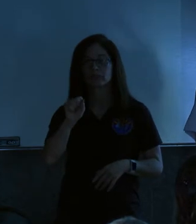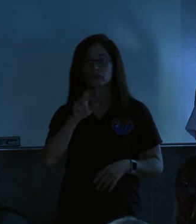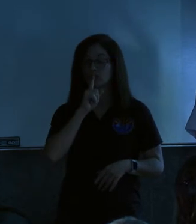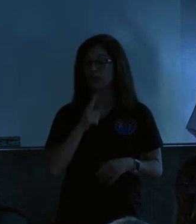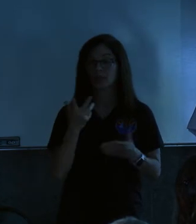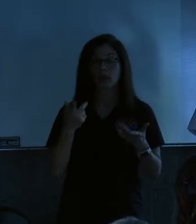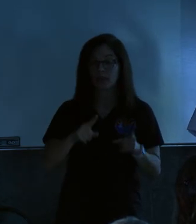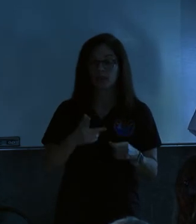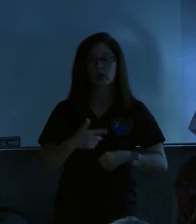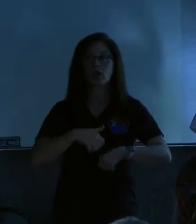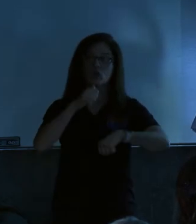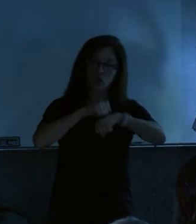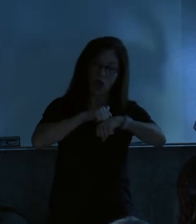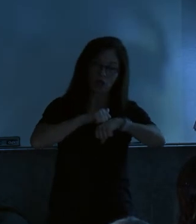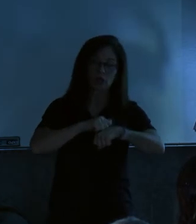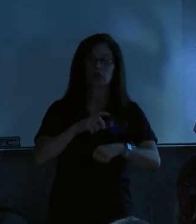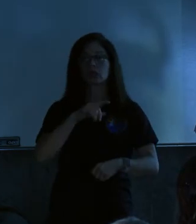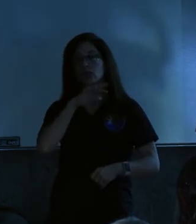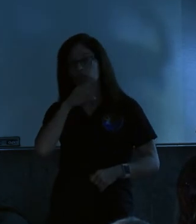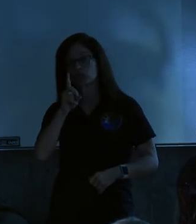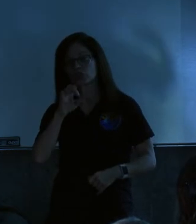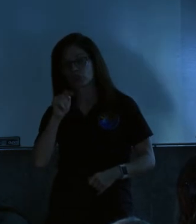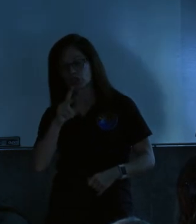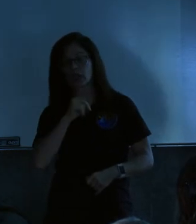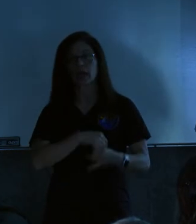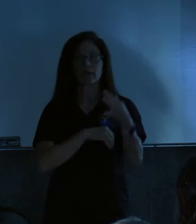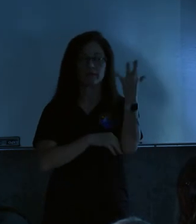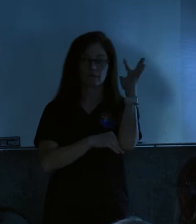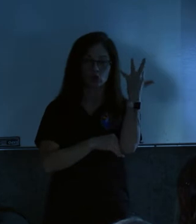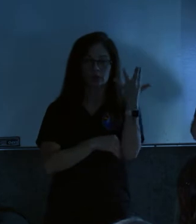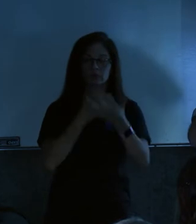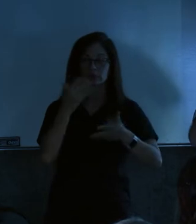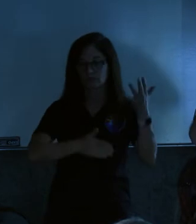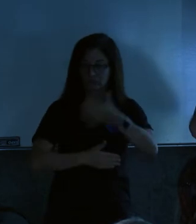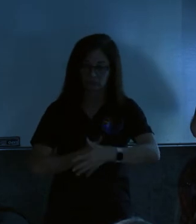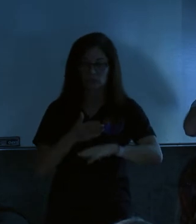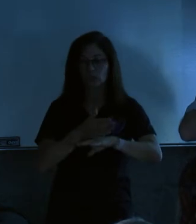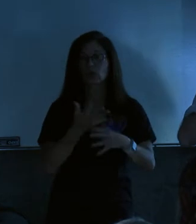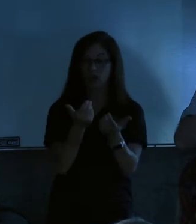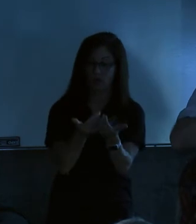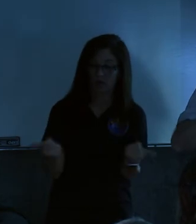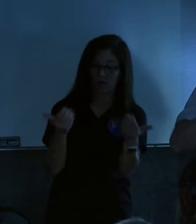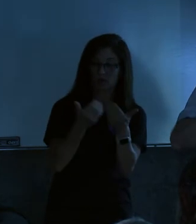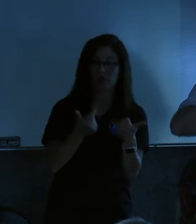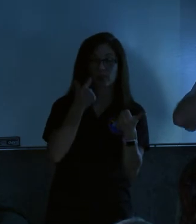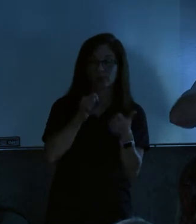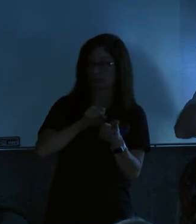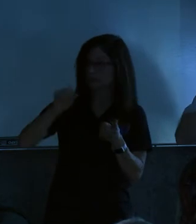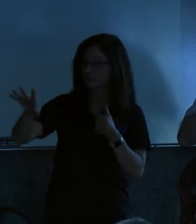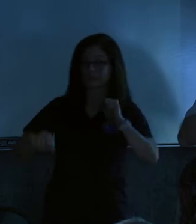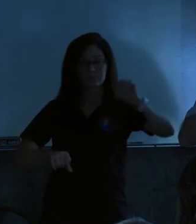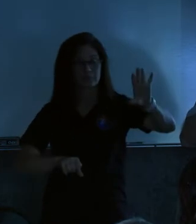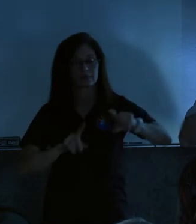things. Rocks, dirt, and timber, forest debris. And we want to separate it because they're going to go different places and